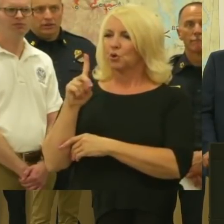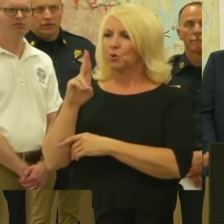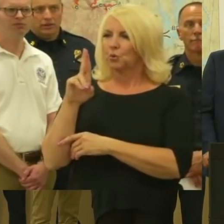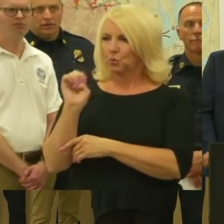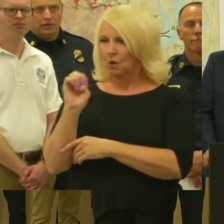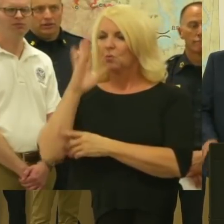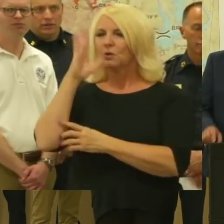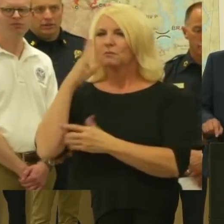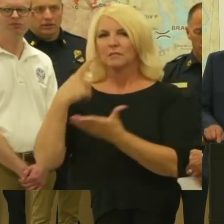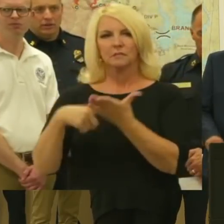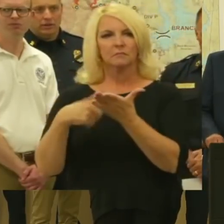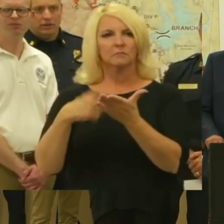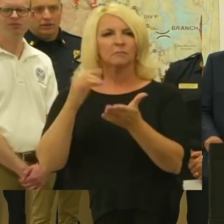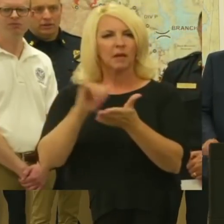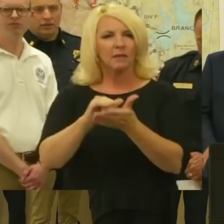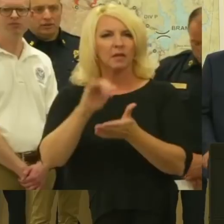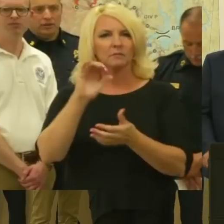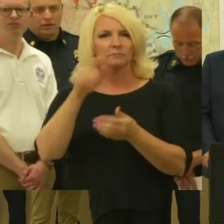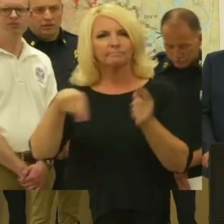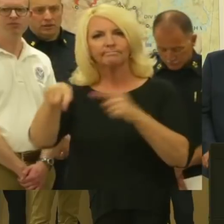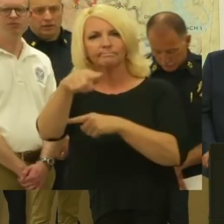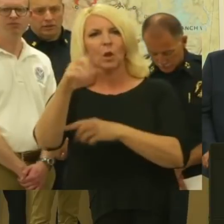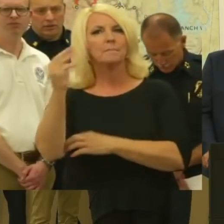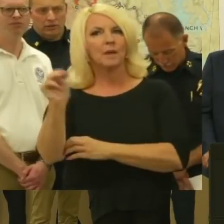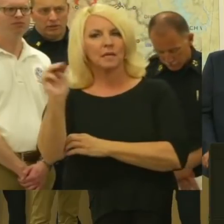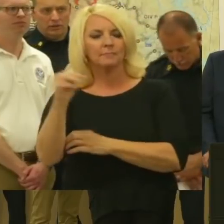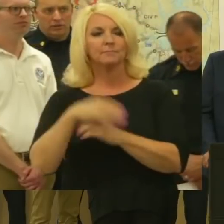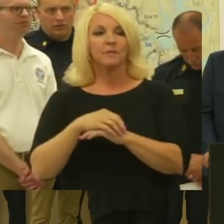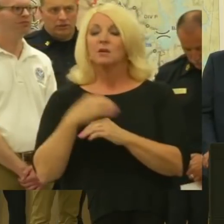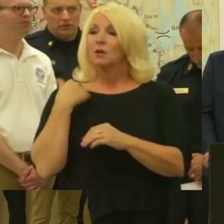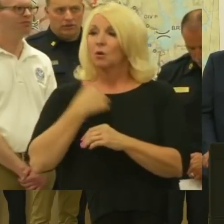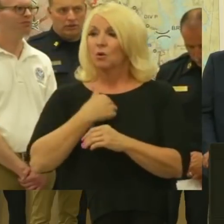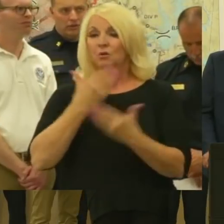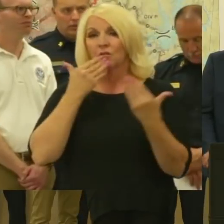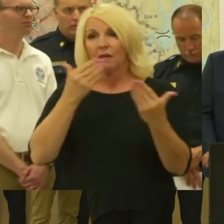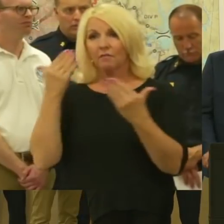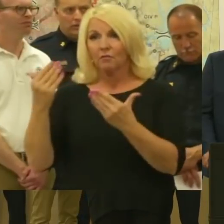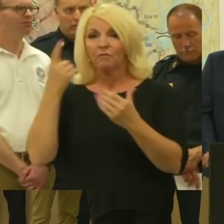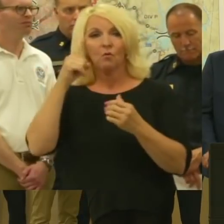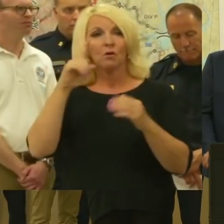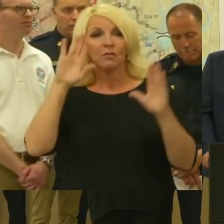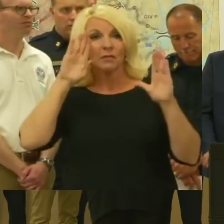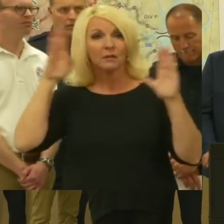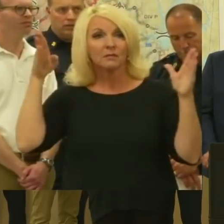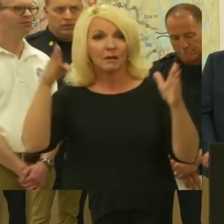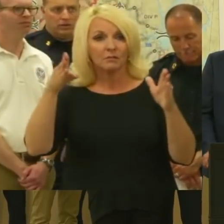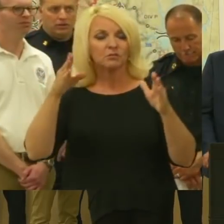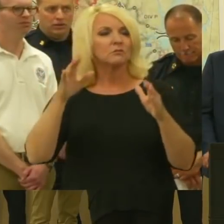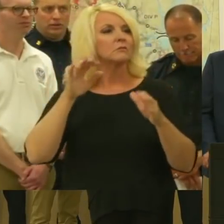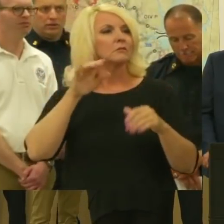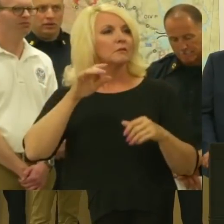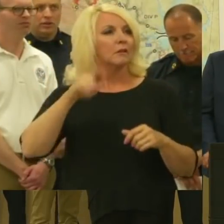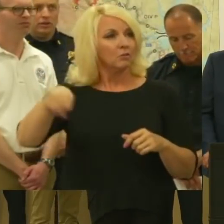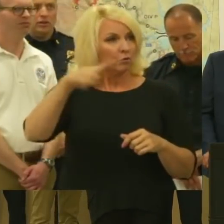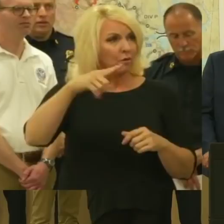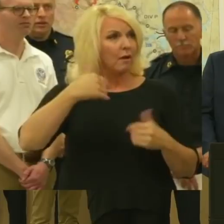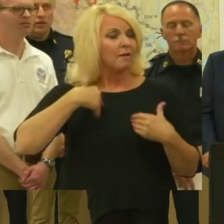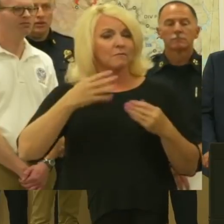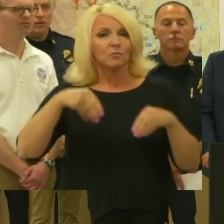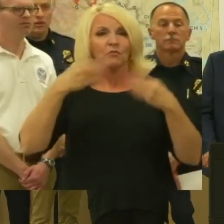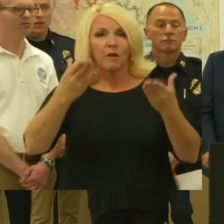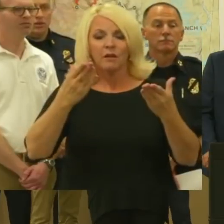secretaries coming this week and the attention that's being paid to rural California and these issues and these challenges that we have that